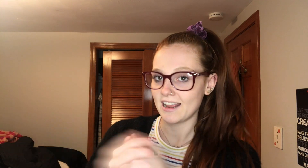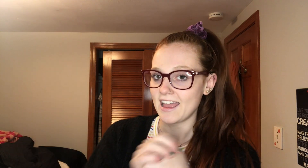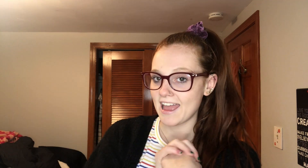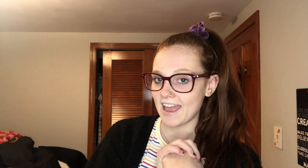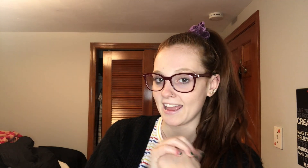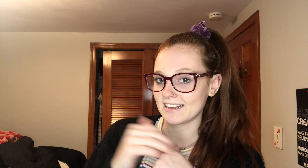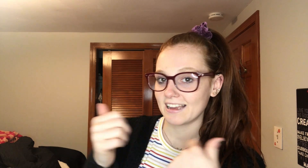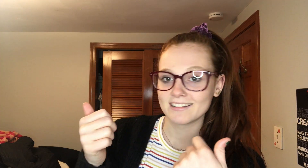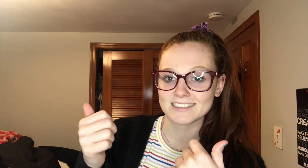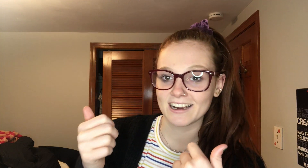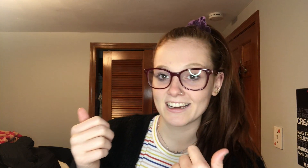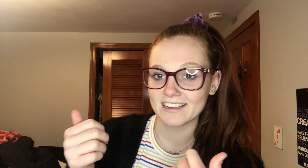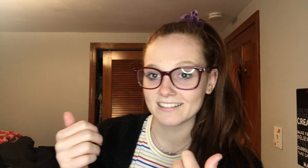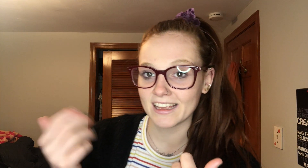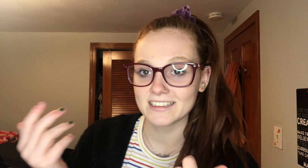and yeah sorry like subscribe